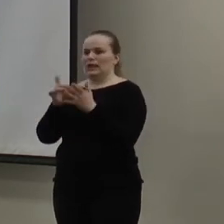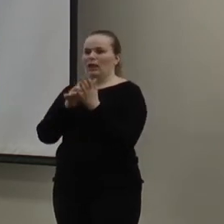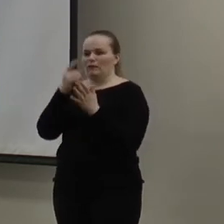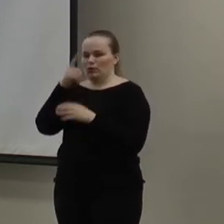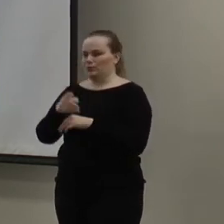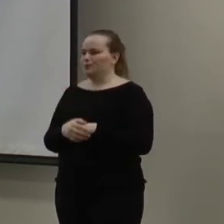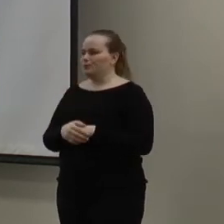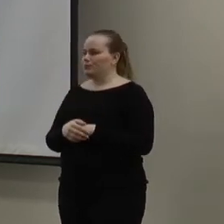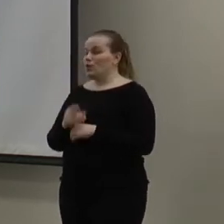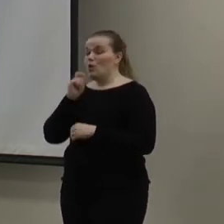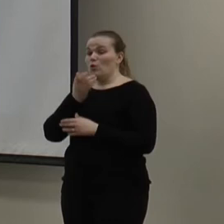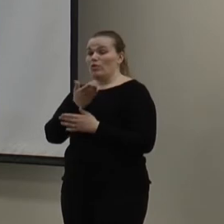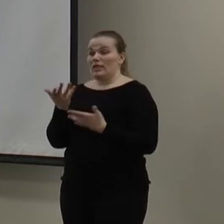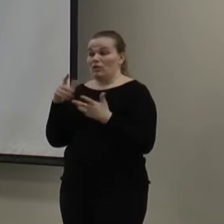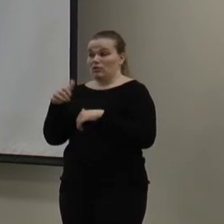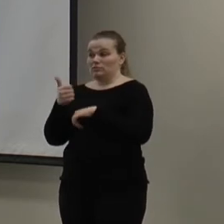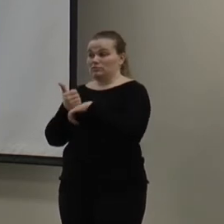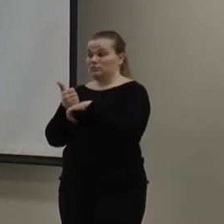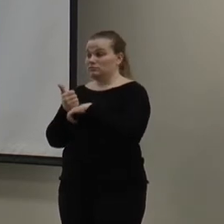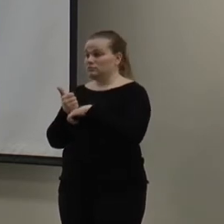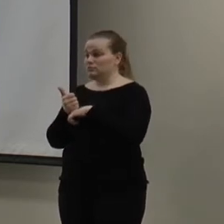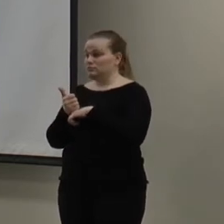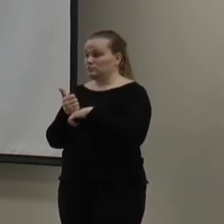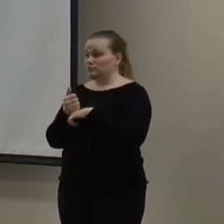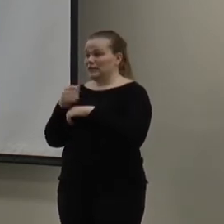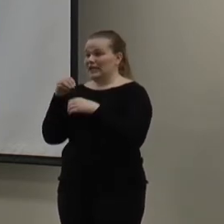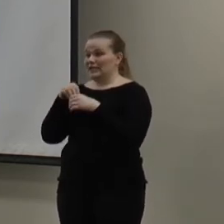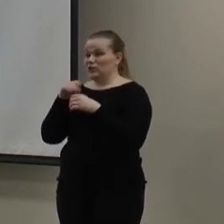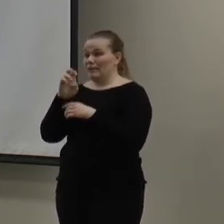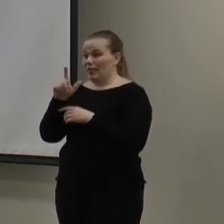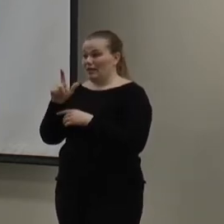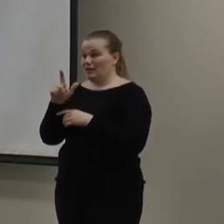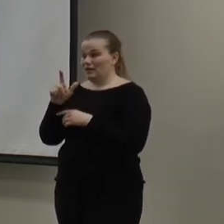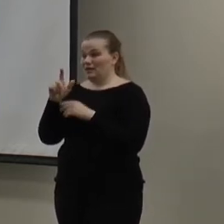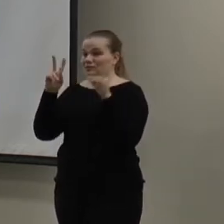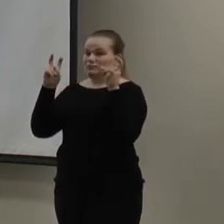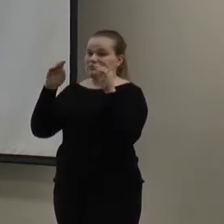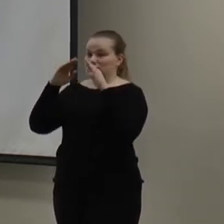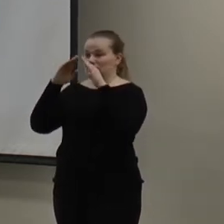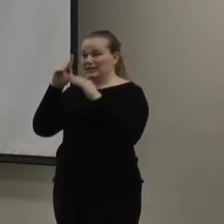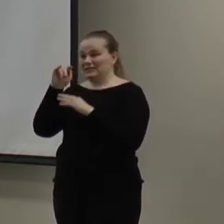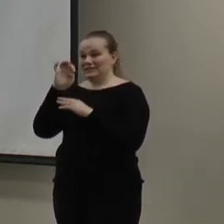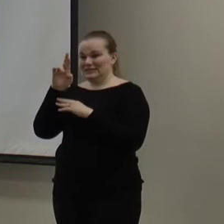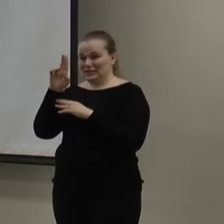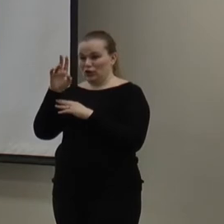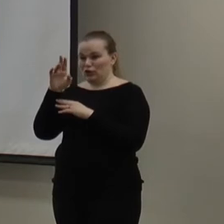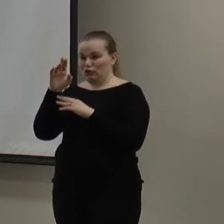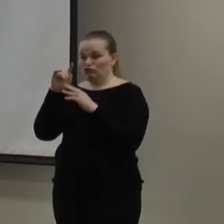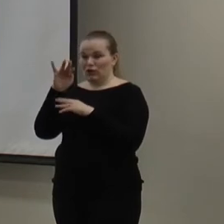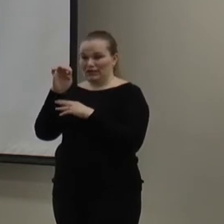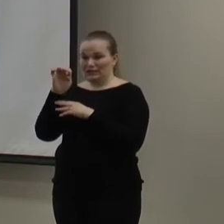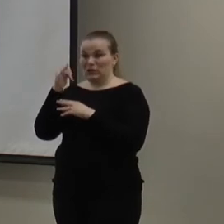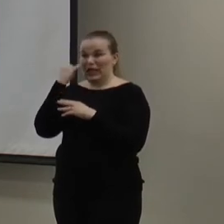A cool thing that's already inherent into the billing rate is that it's a tiered rate. So, it pays to use less water.